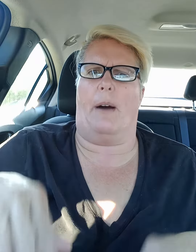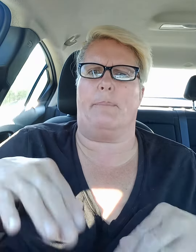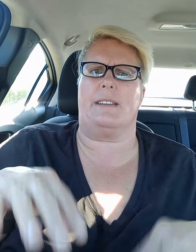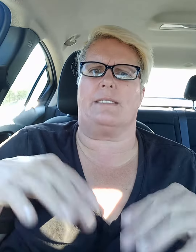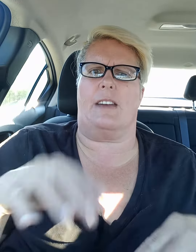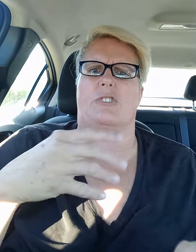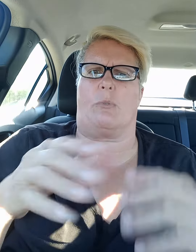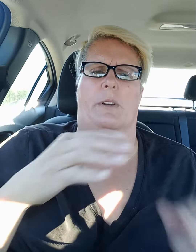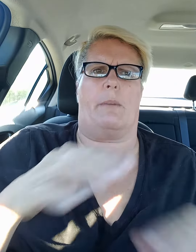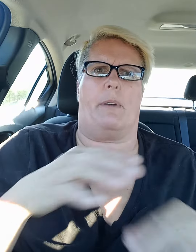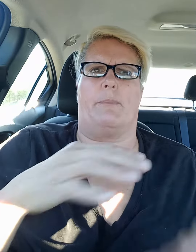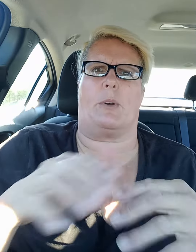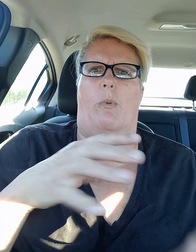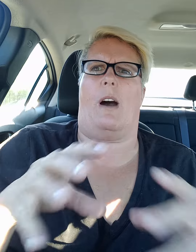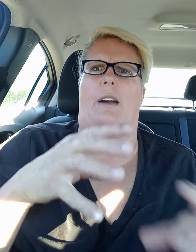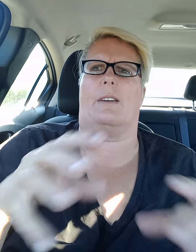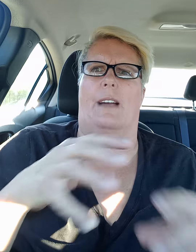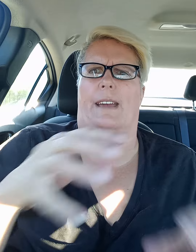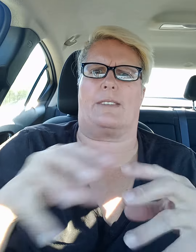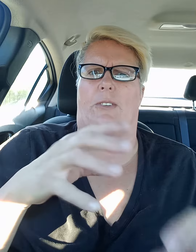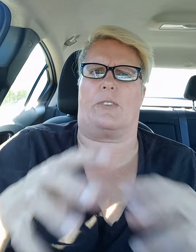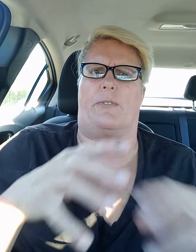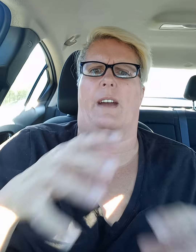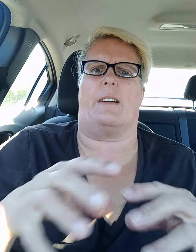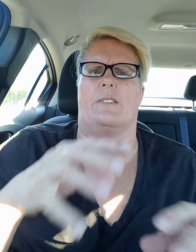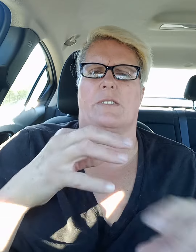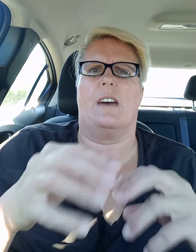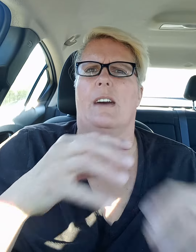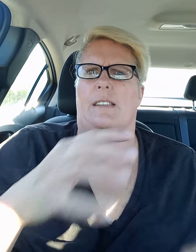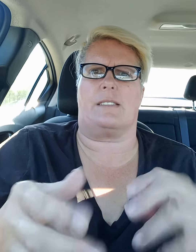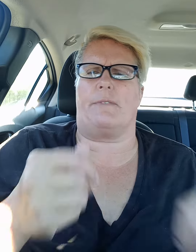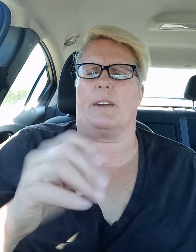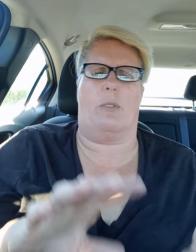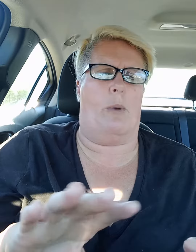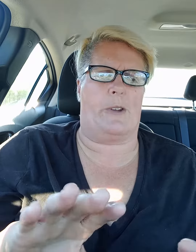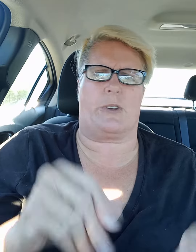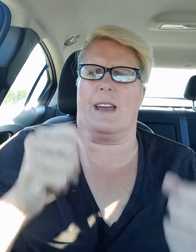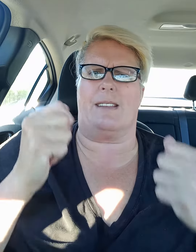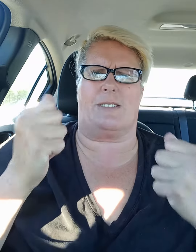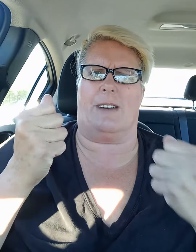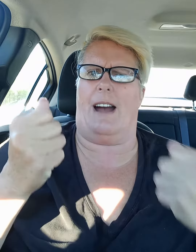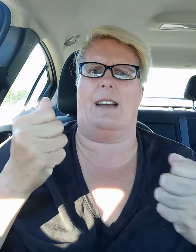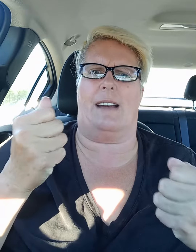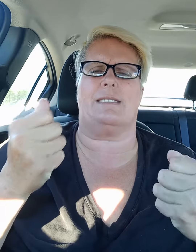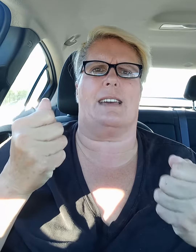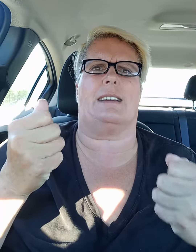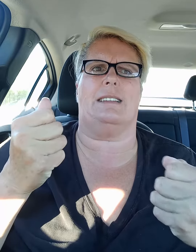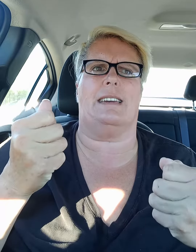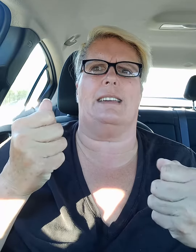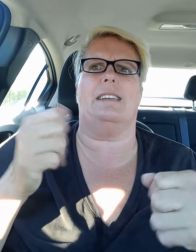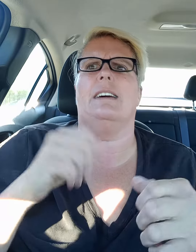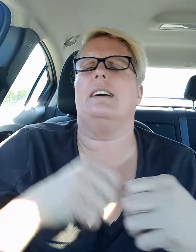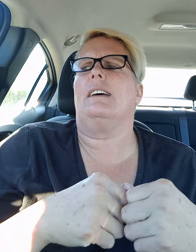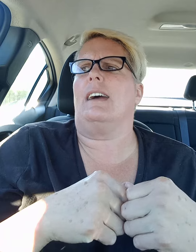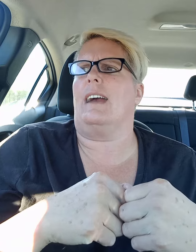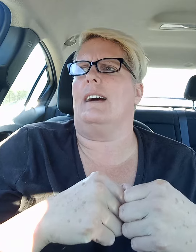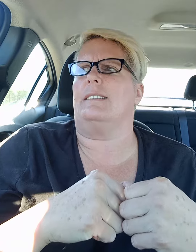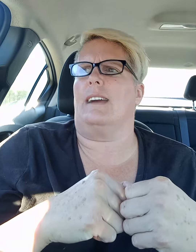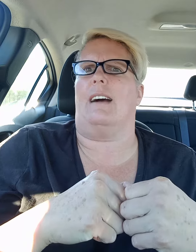pumping station where you pump the water like at those fairs and stuff and can wash your hands so I stay clean and yeah